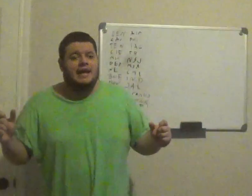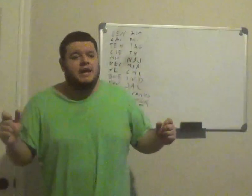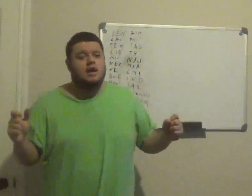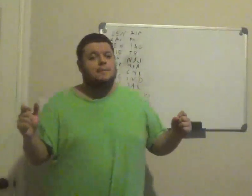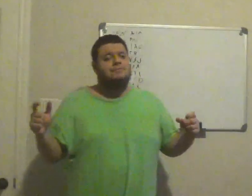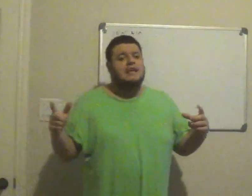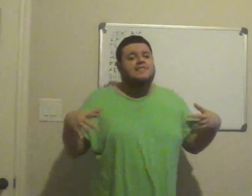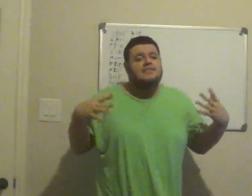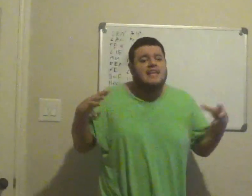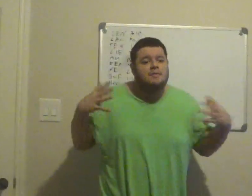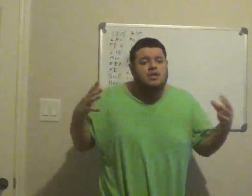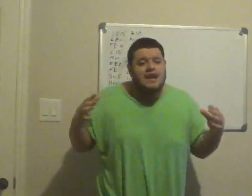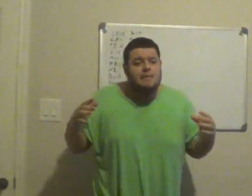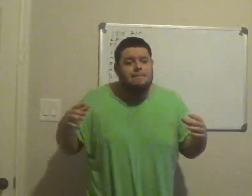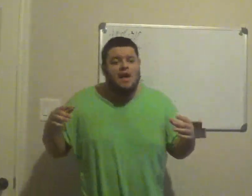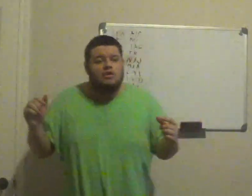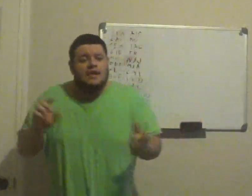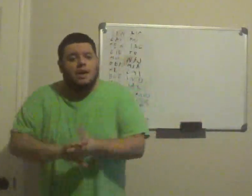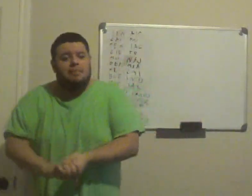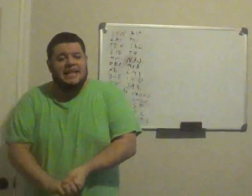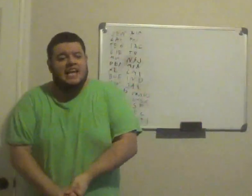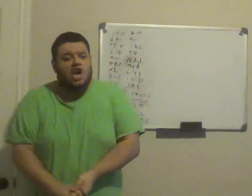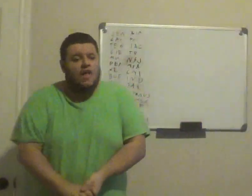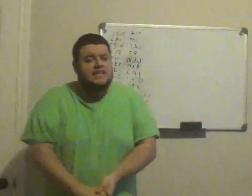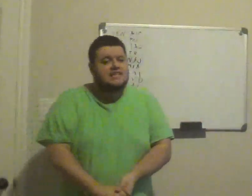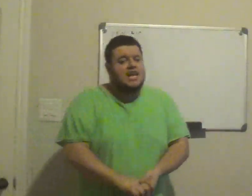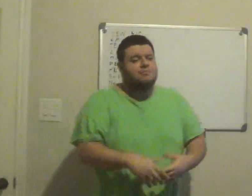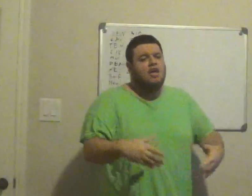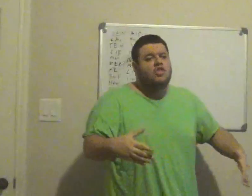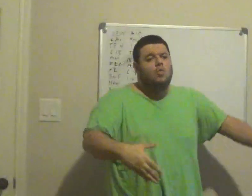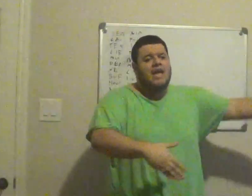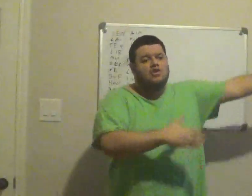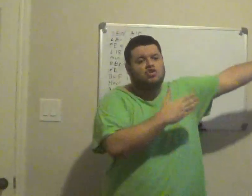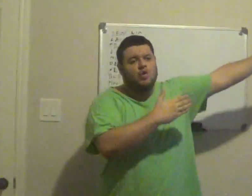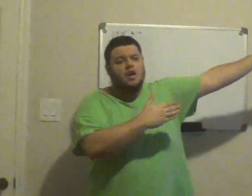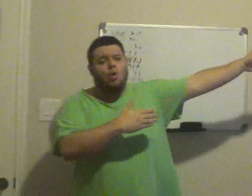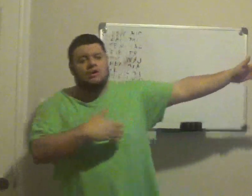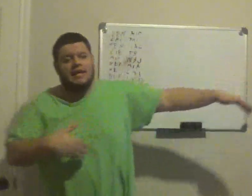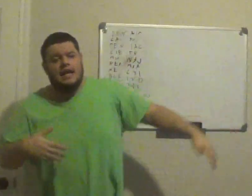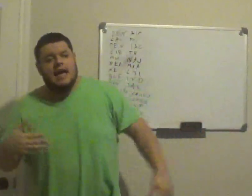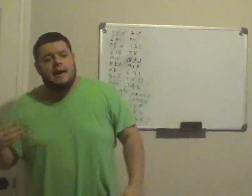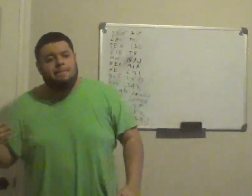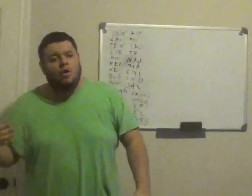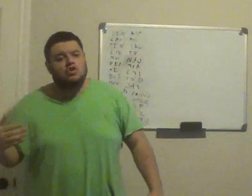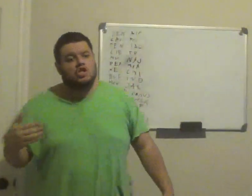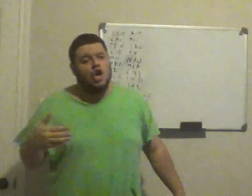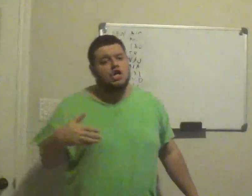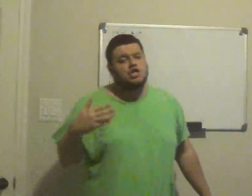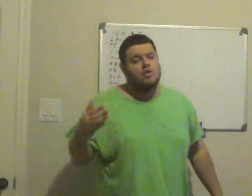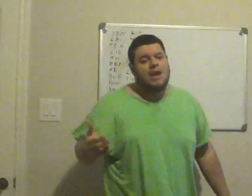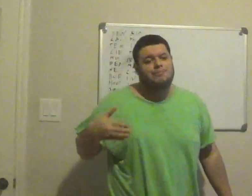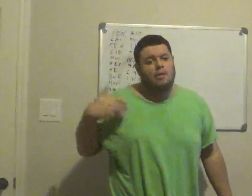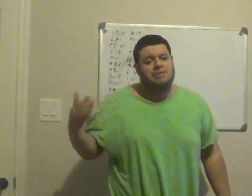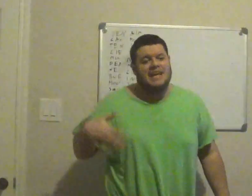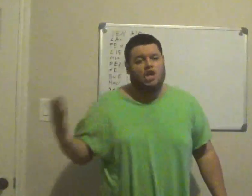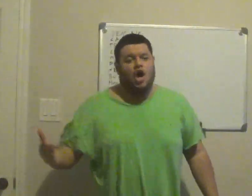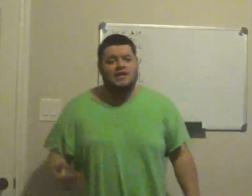stadiums, the stadiums are not even built, they're playing in college stadiums, the Raiders are still in Oakland, and both the Chargers and Rams are playing in college